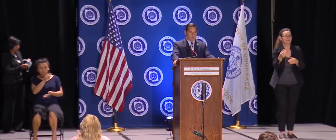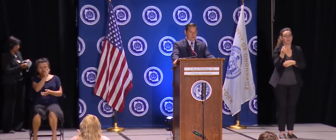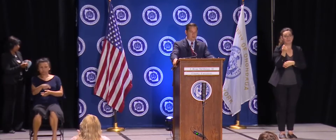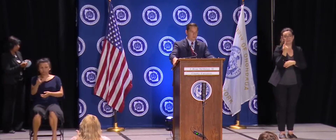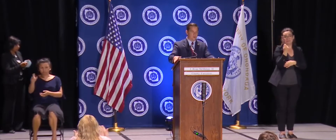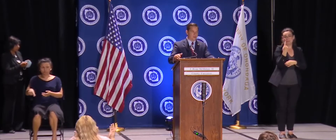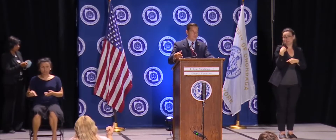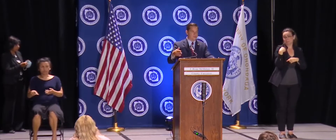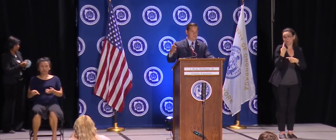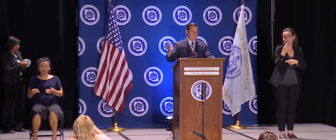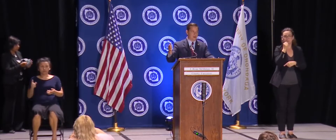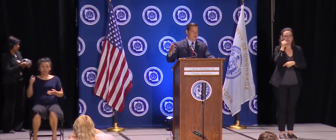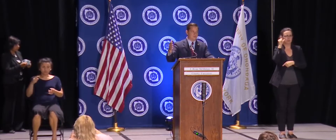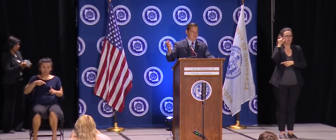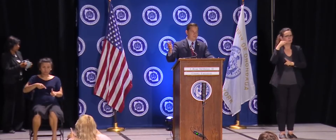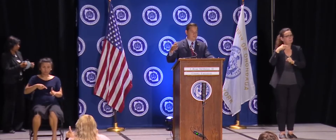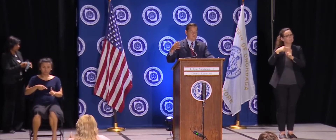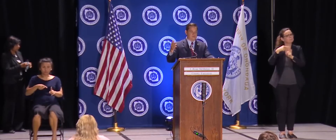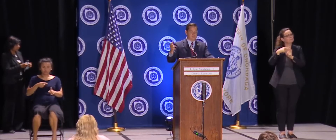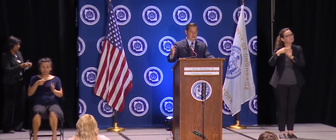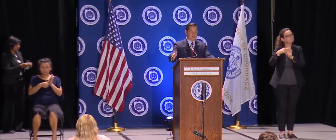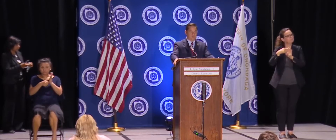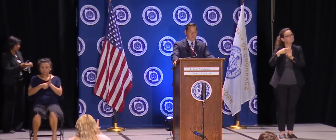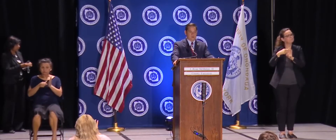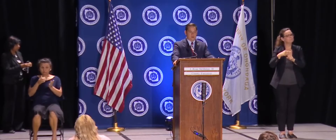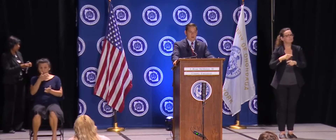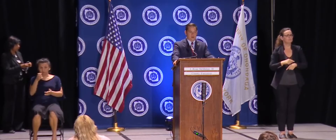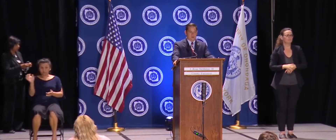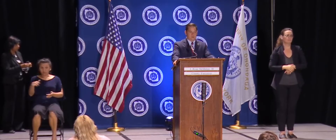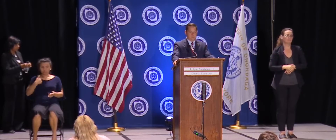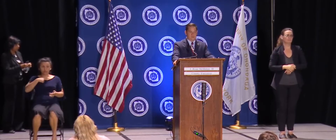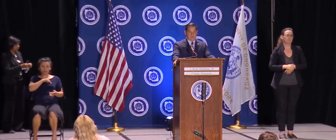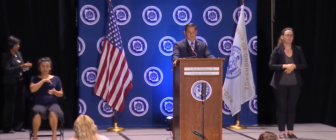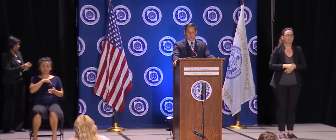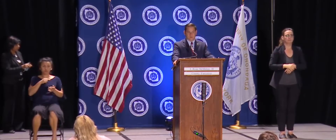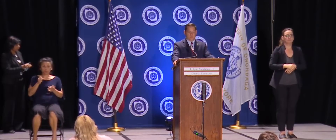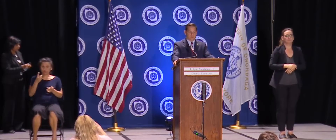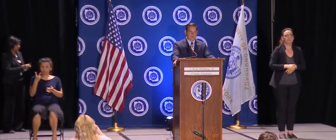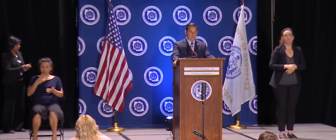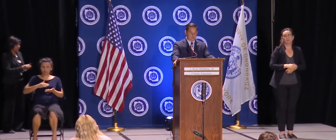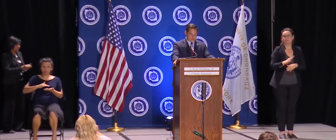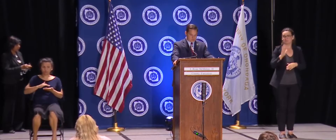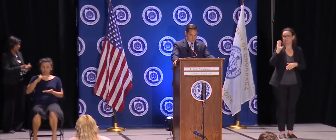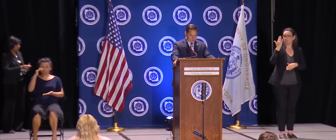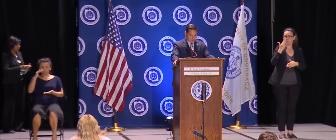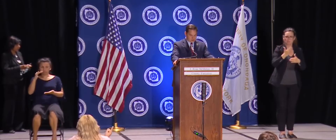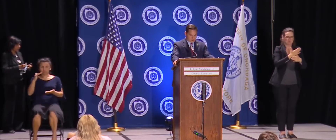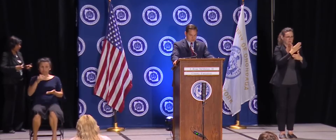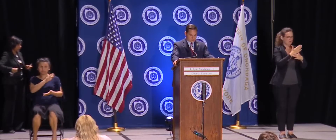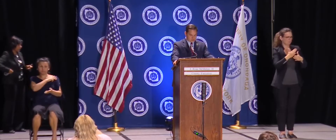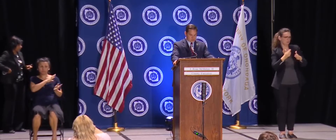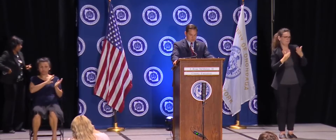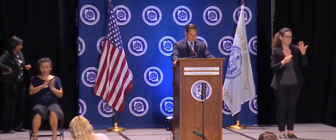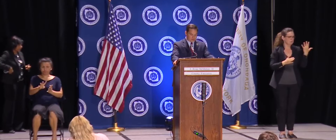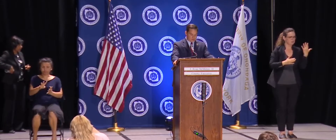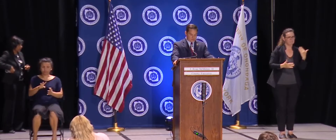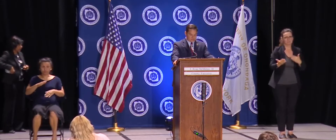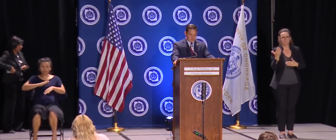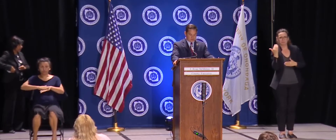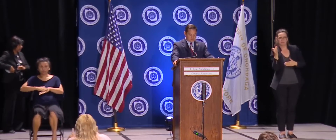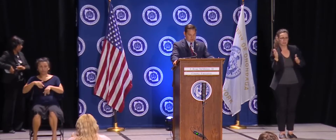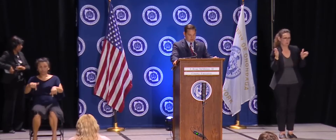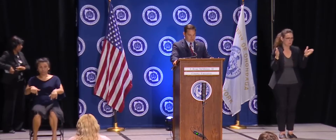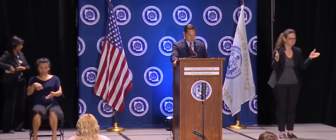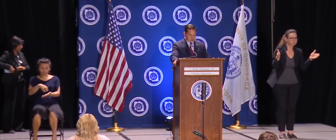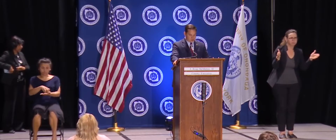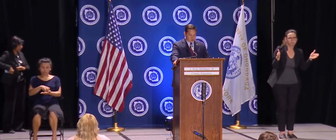We've been in a new range, 5 to 15 now. Sometimes we're a little bit more than 15. A couple days are a